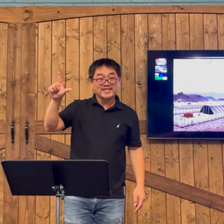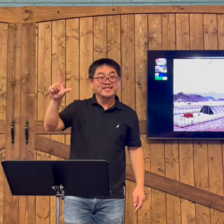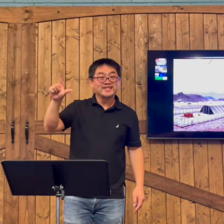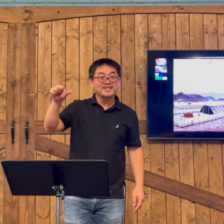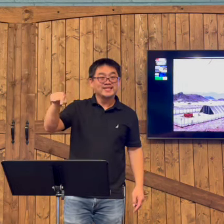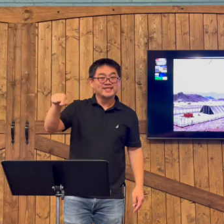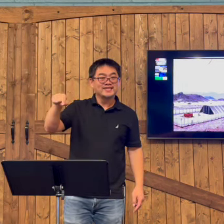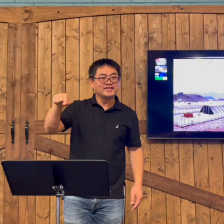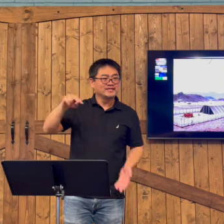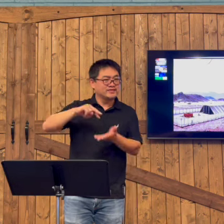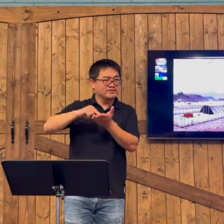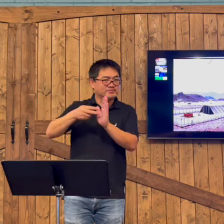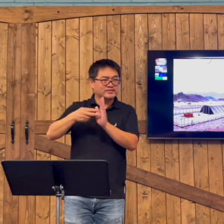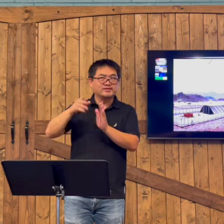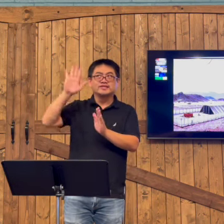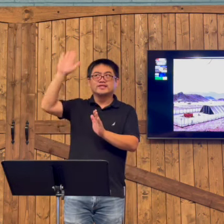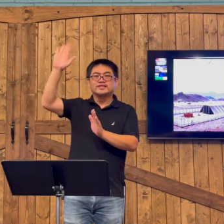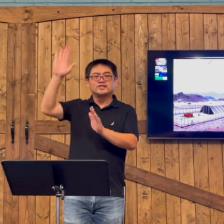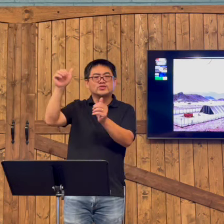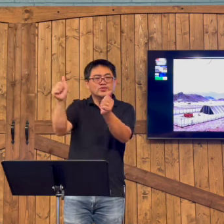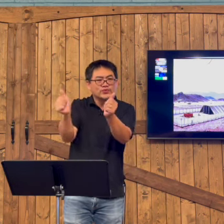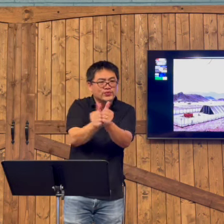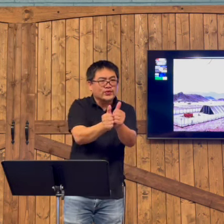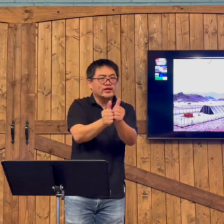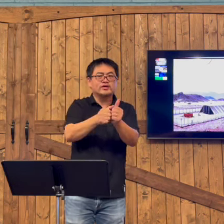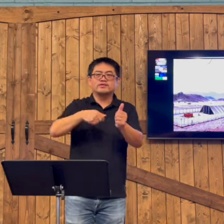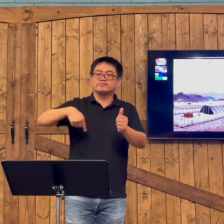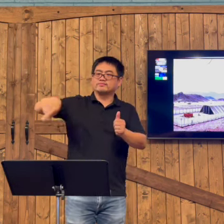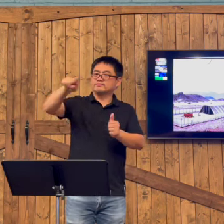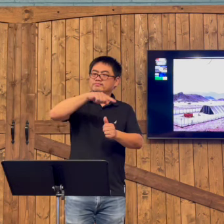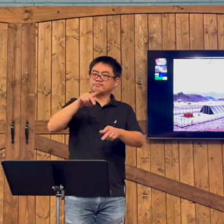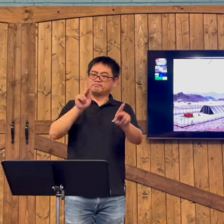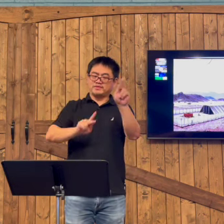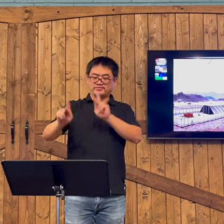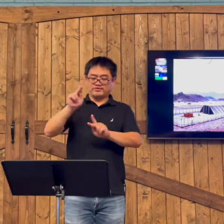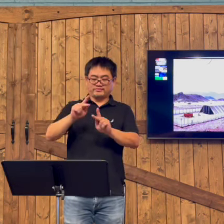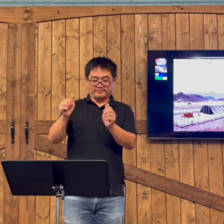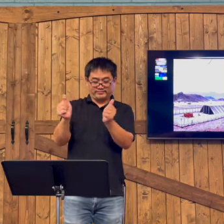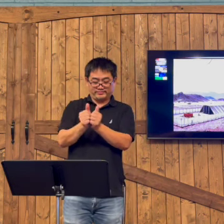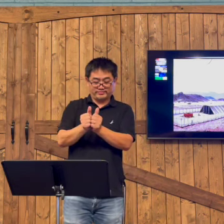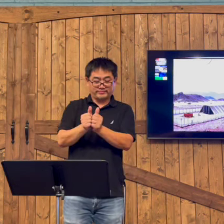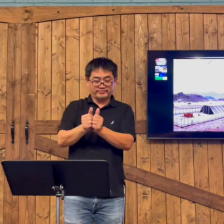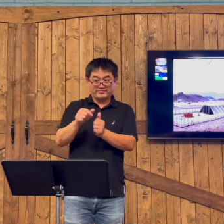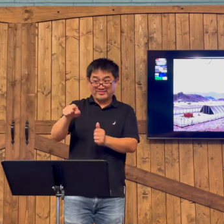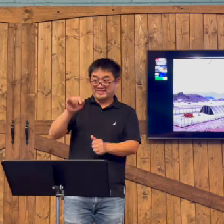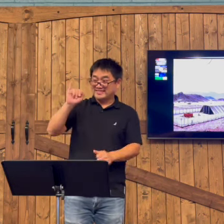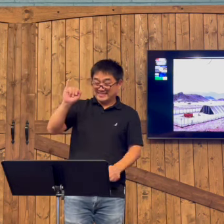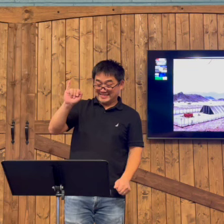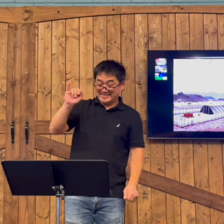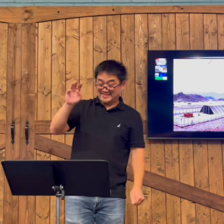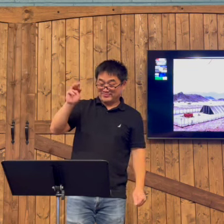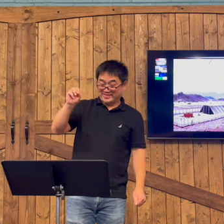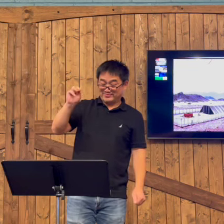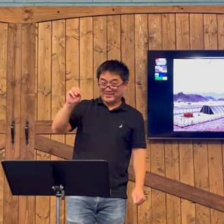He said that Jesus is Emmanuel. And Emmanuel means that God is with us. He's with the people.